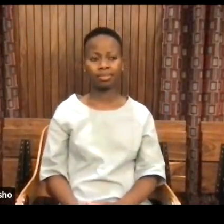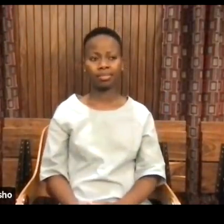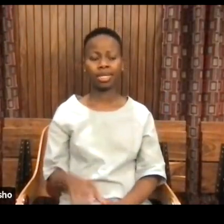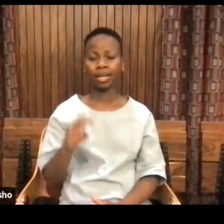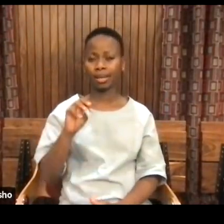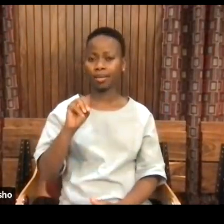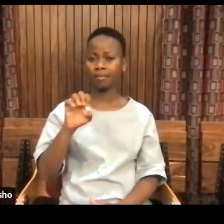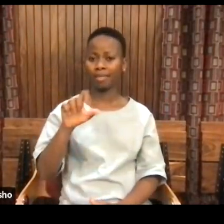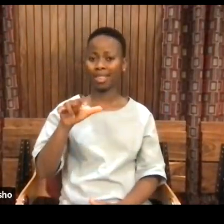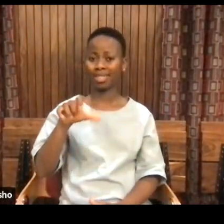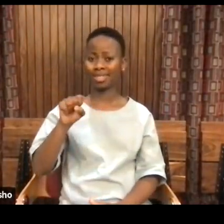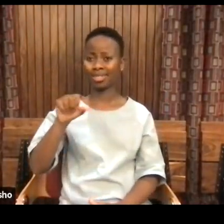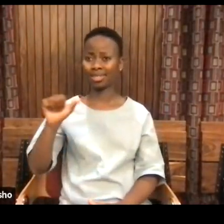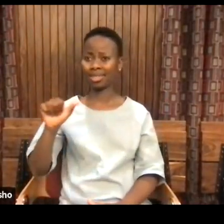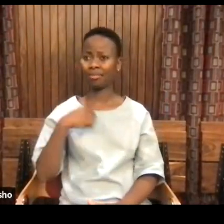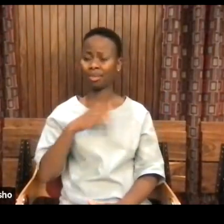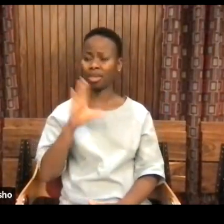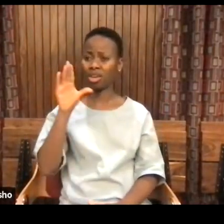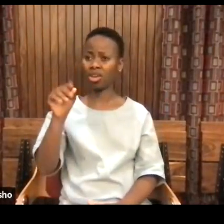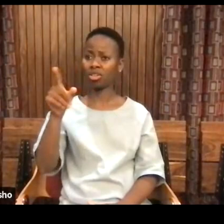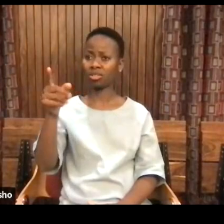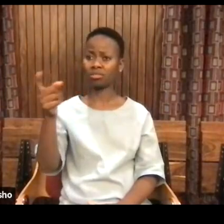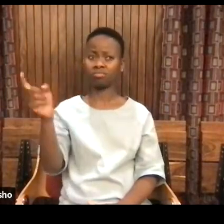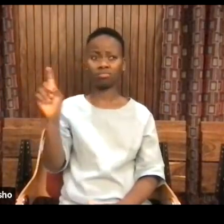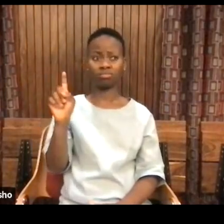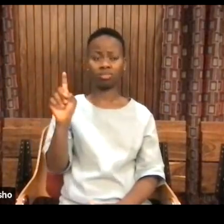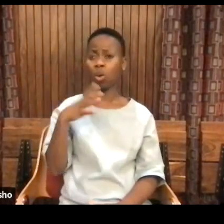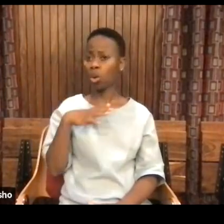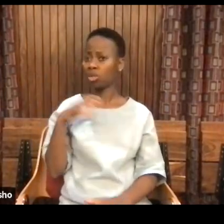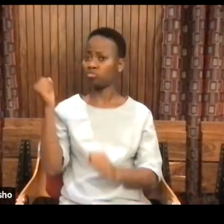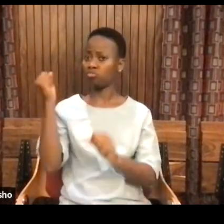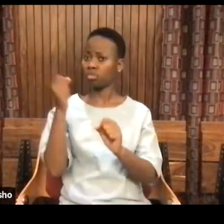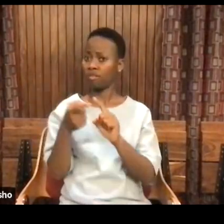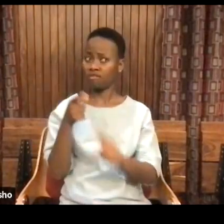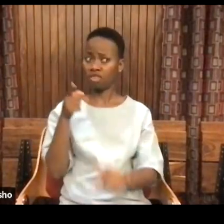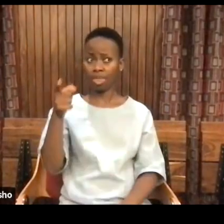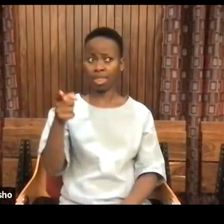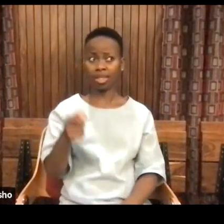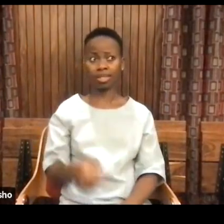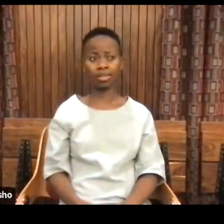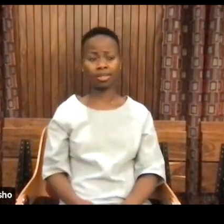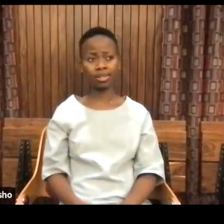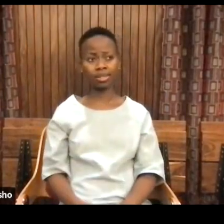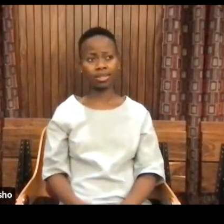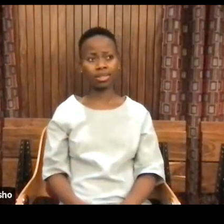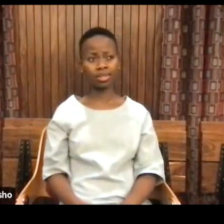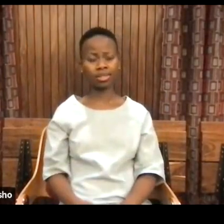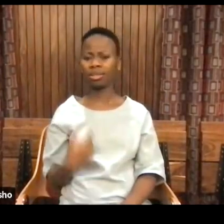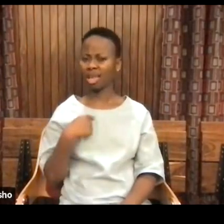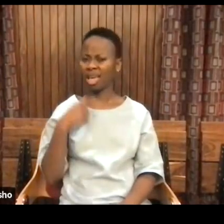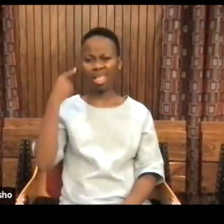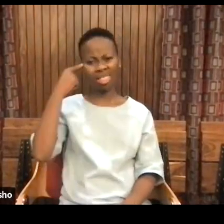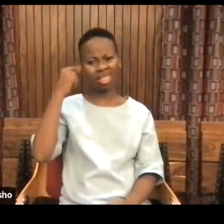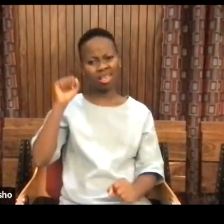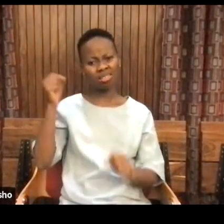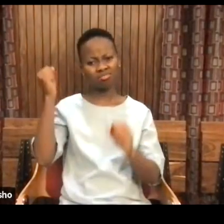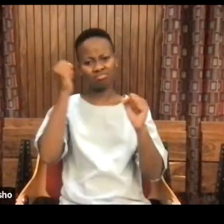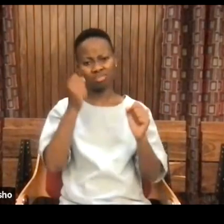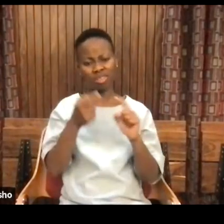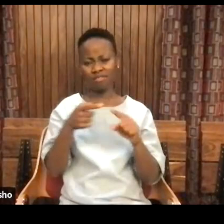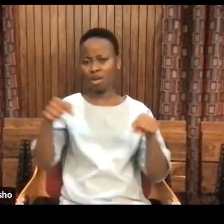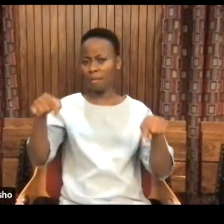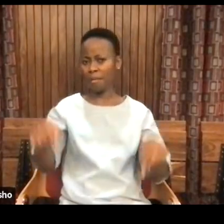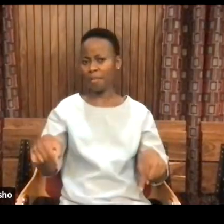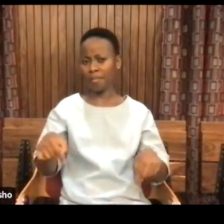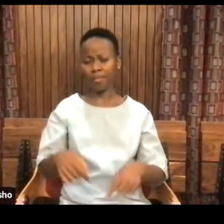Melissa, ask you to come forward. Or you want to speak from there? I think I can just speak from here. And say